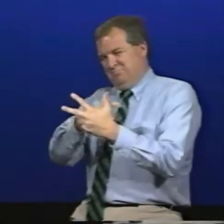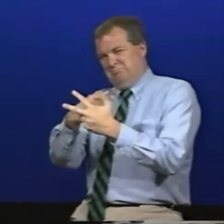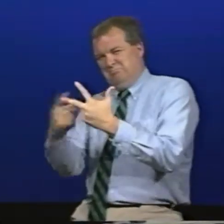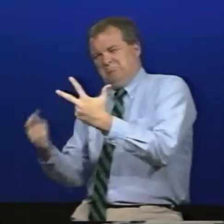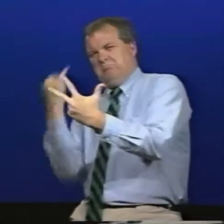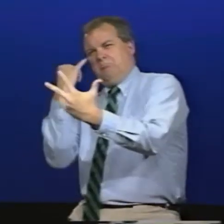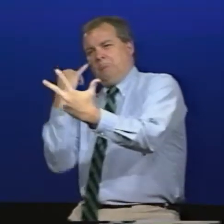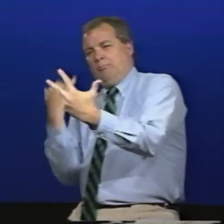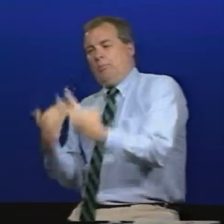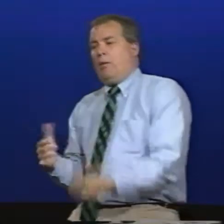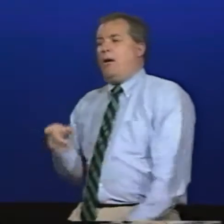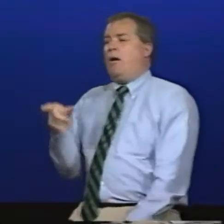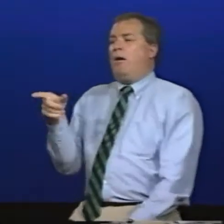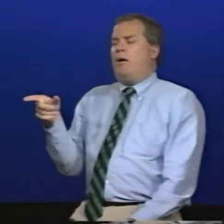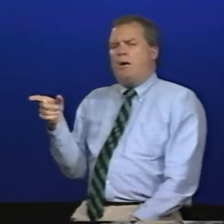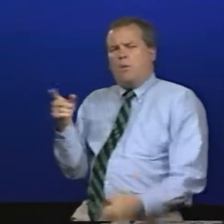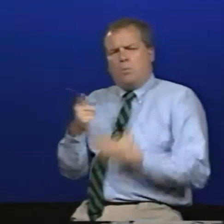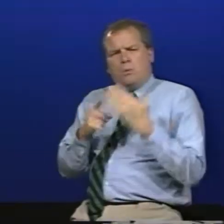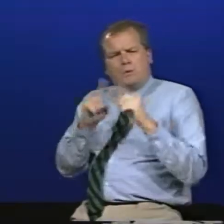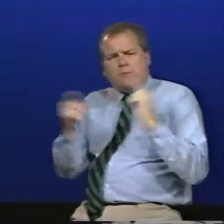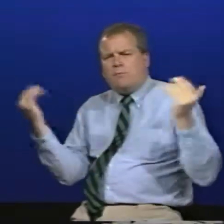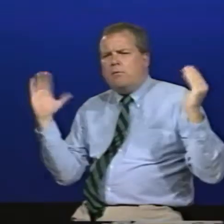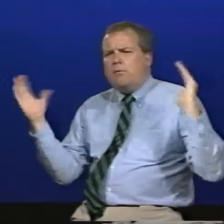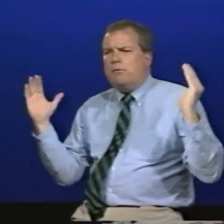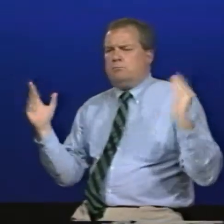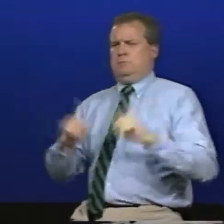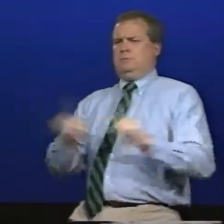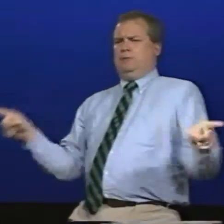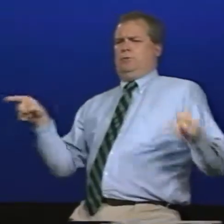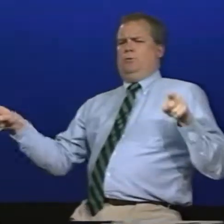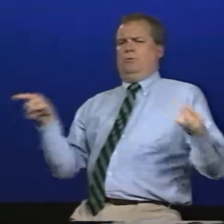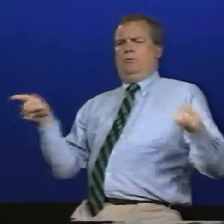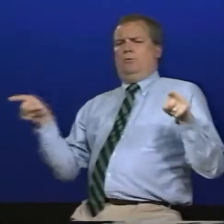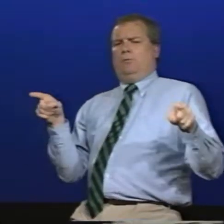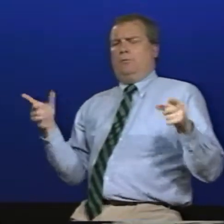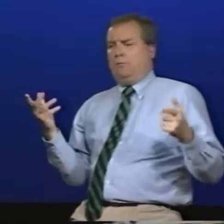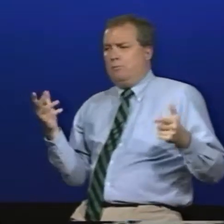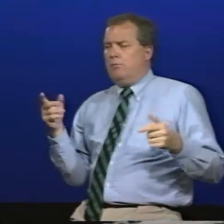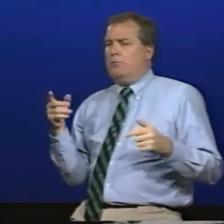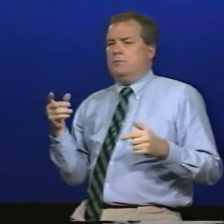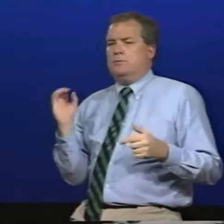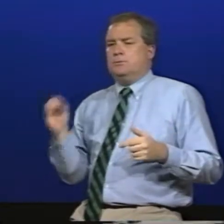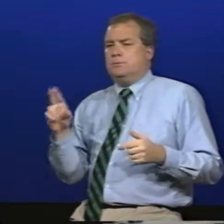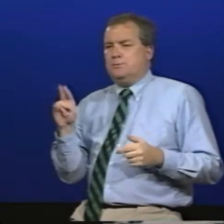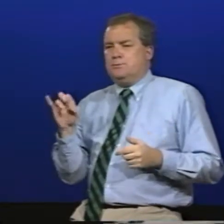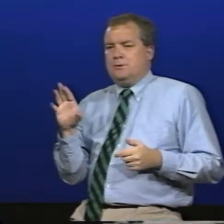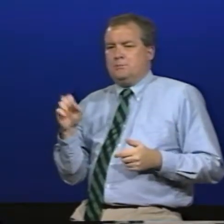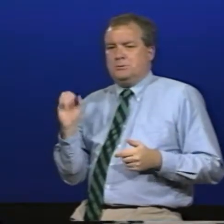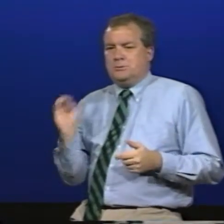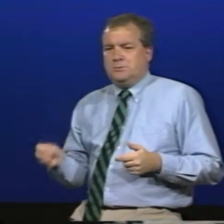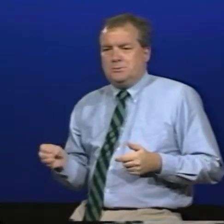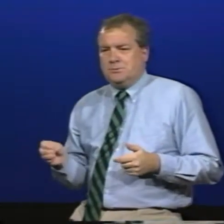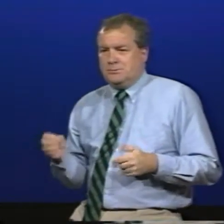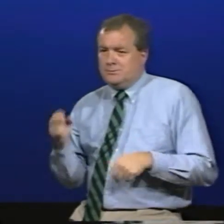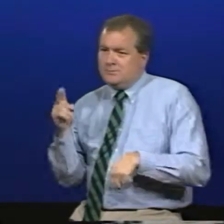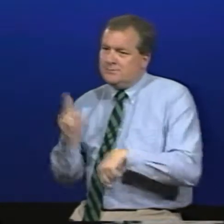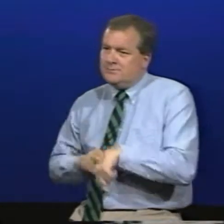so those are some of the options available to individuals as adults you may want to know that there's certainly some difference from